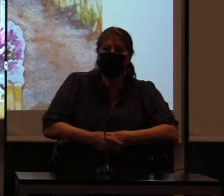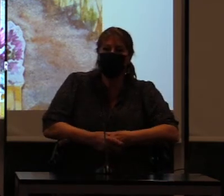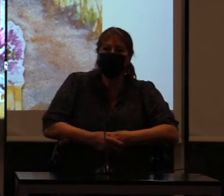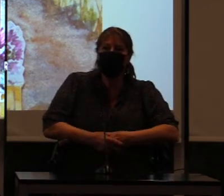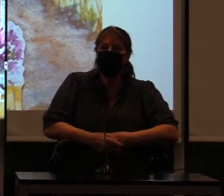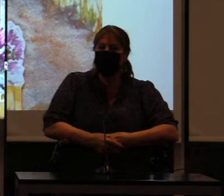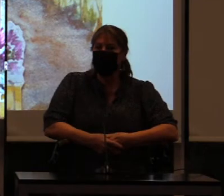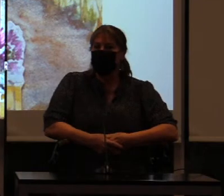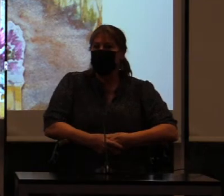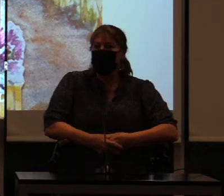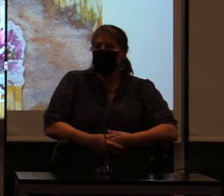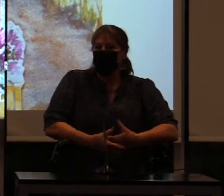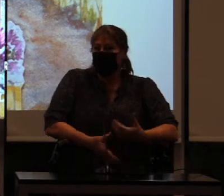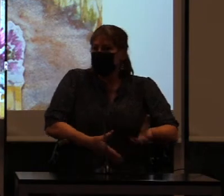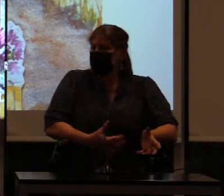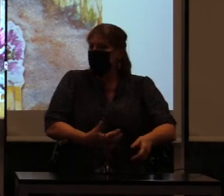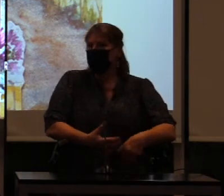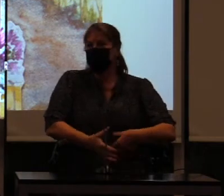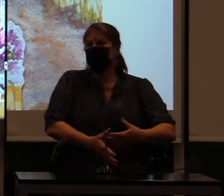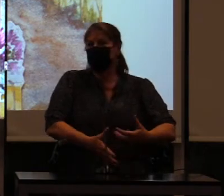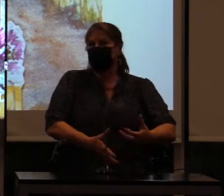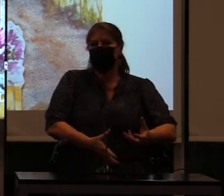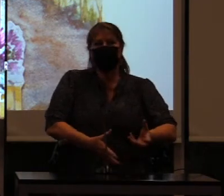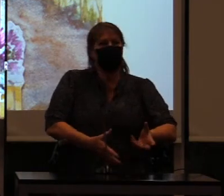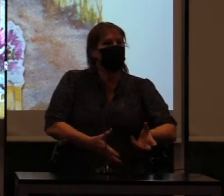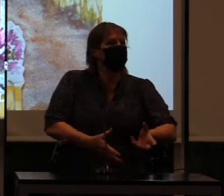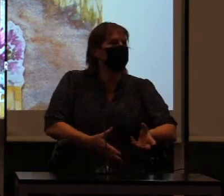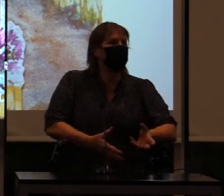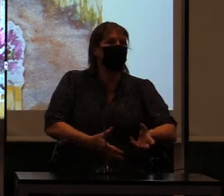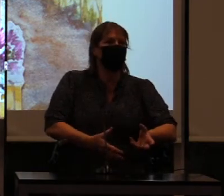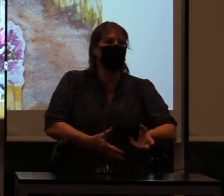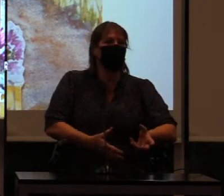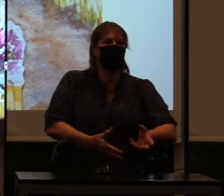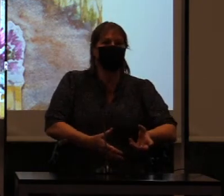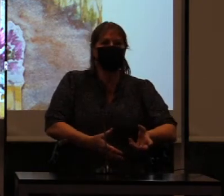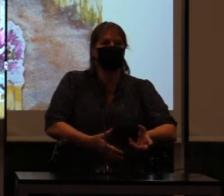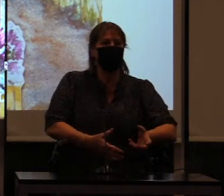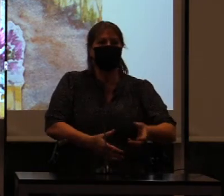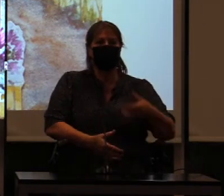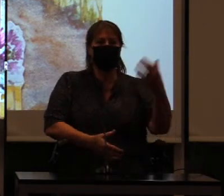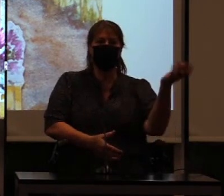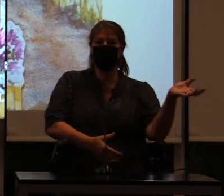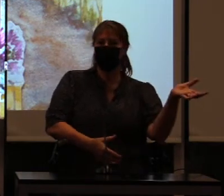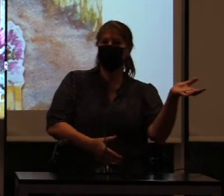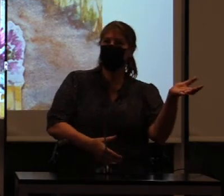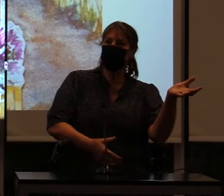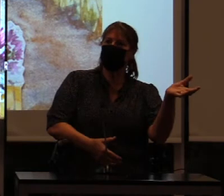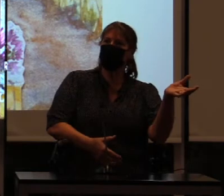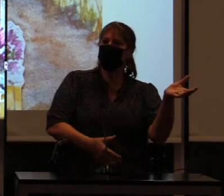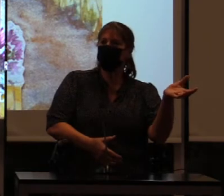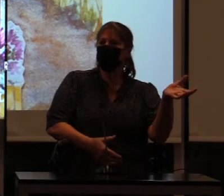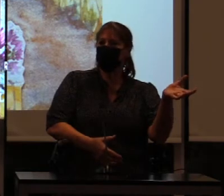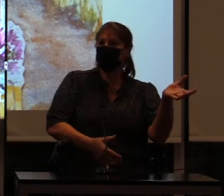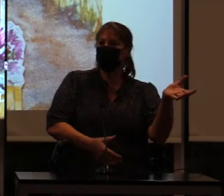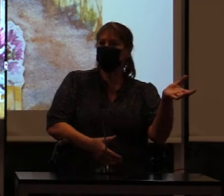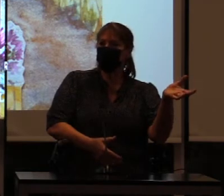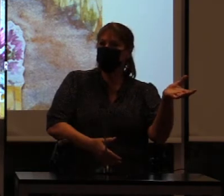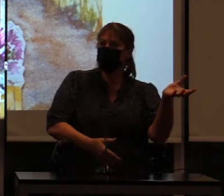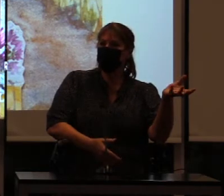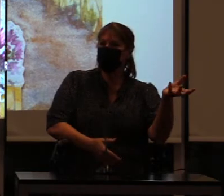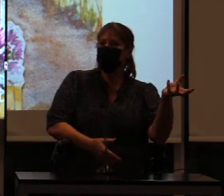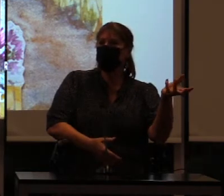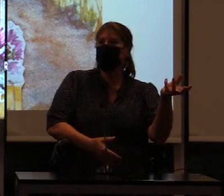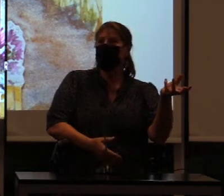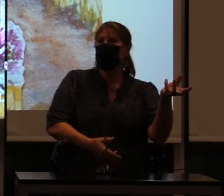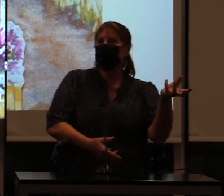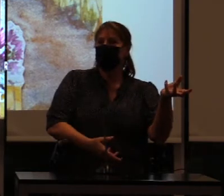slowly, slowly, things have developed. I have a photographer husband who takes photos